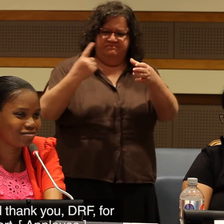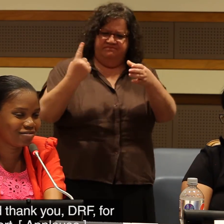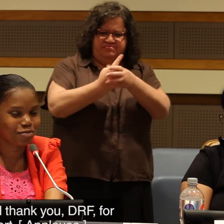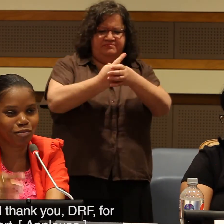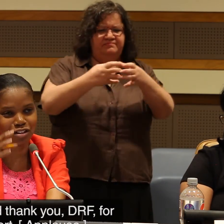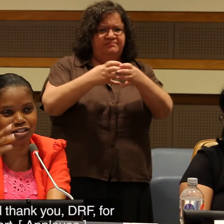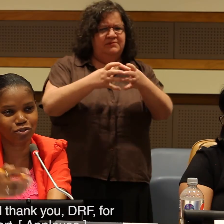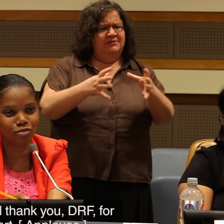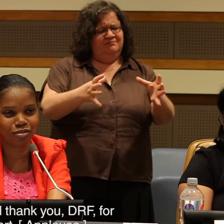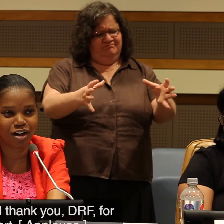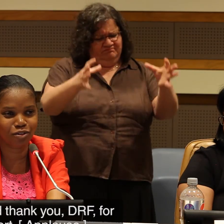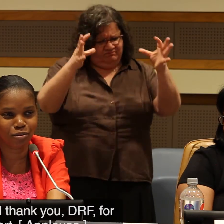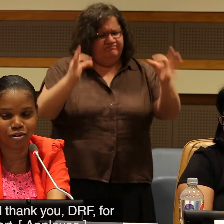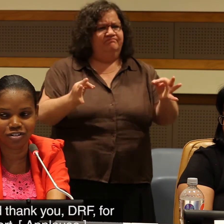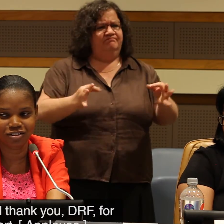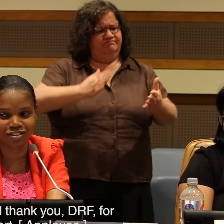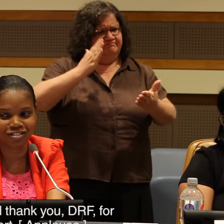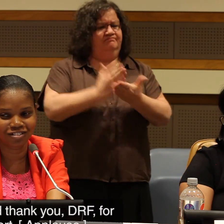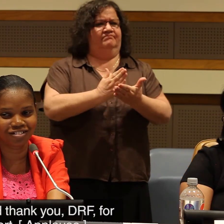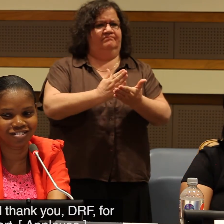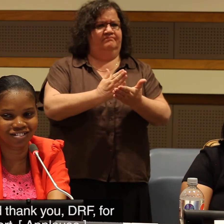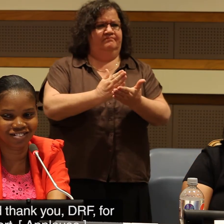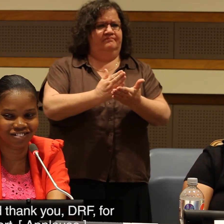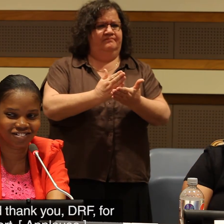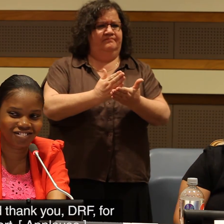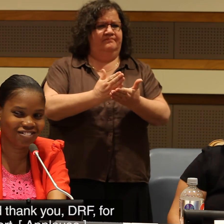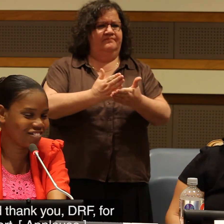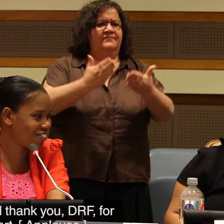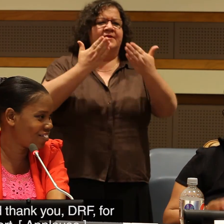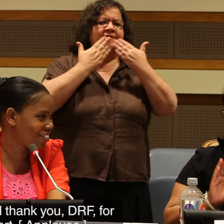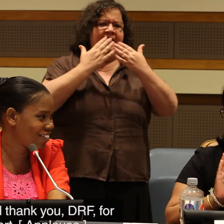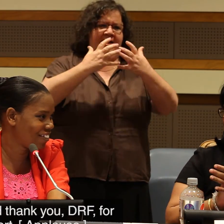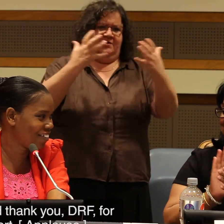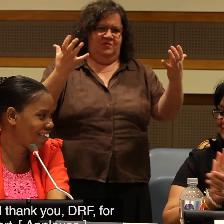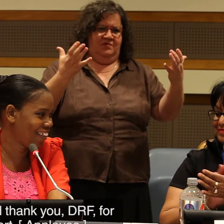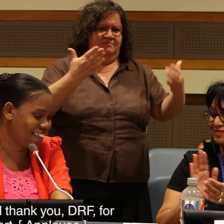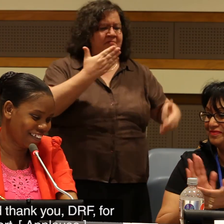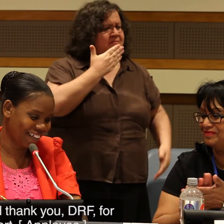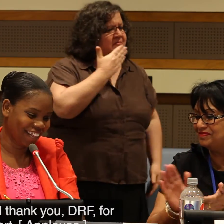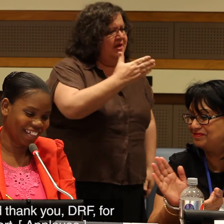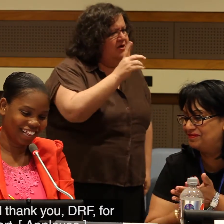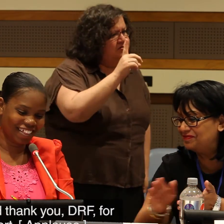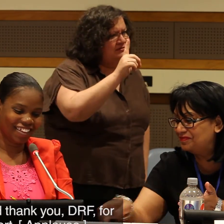Thank you very much and thank you DRF for your support. Thank